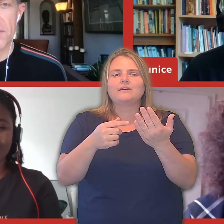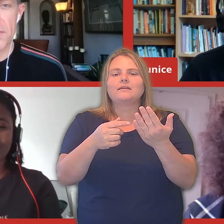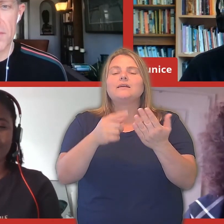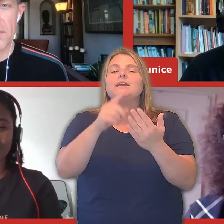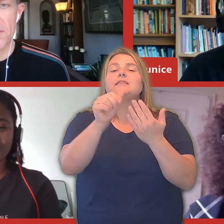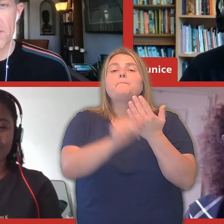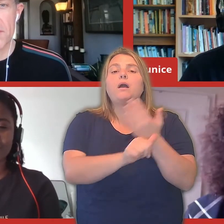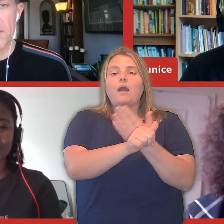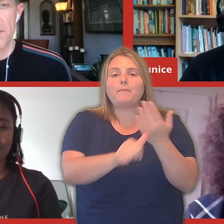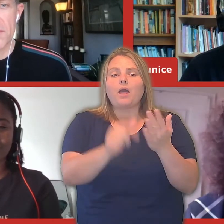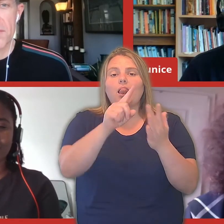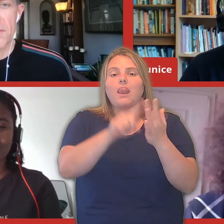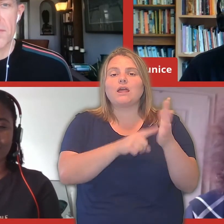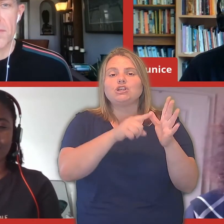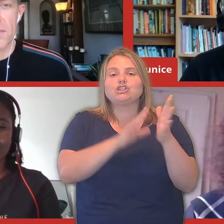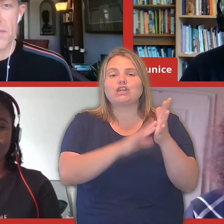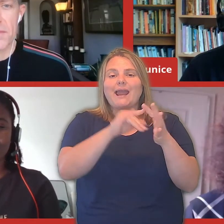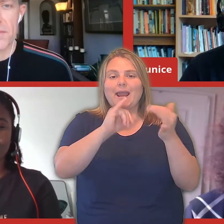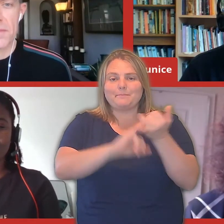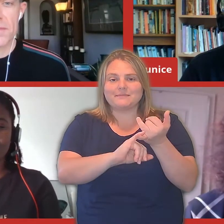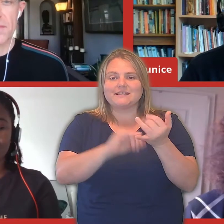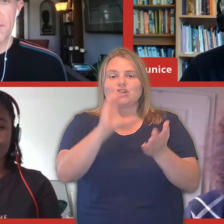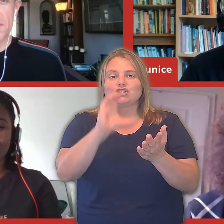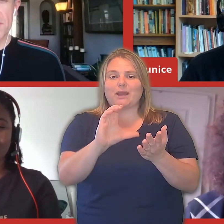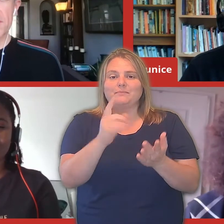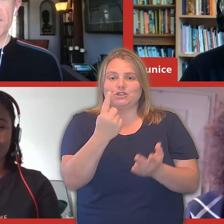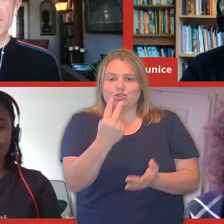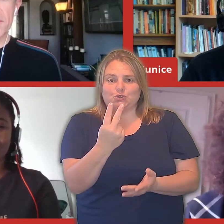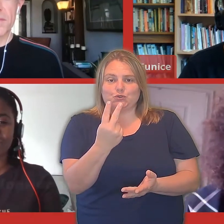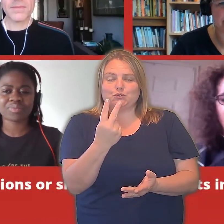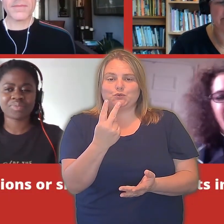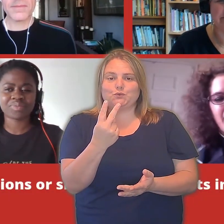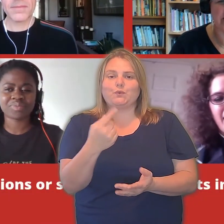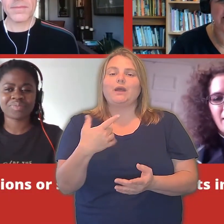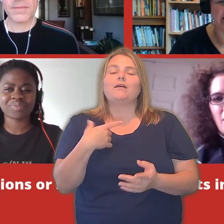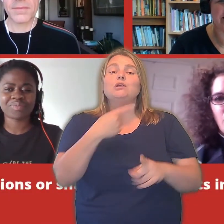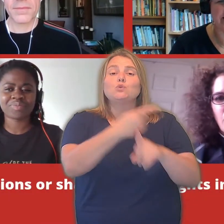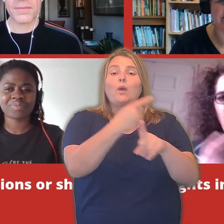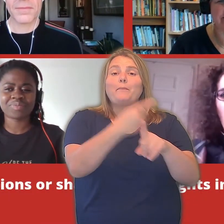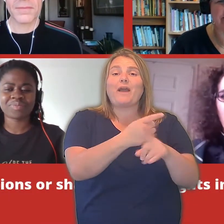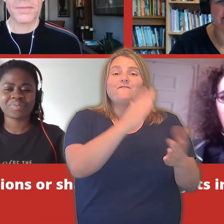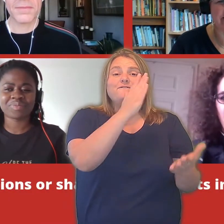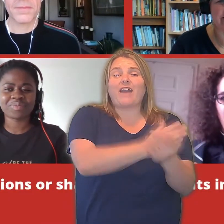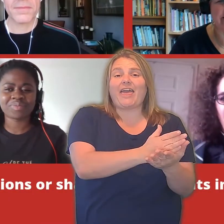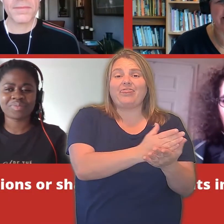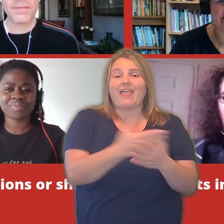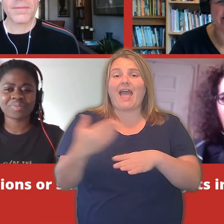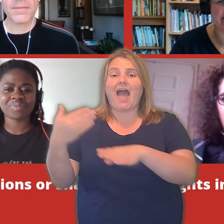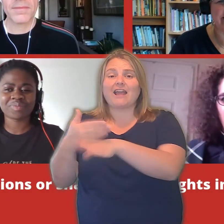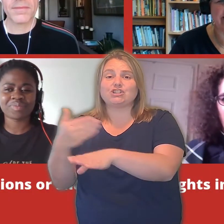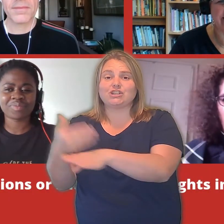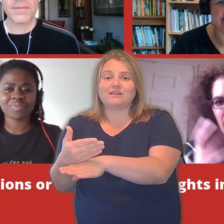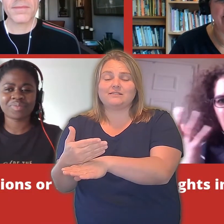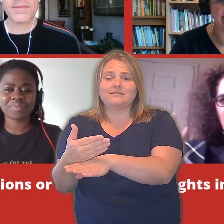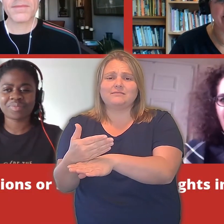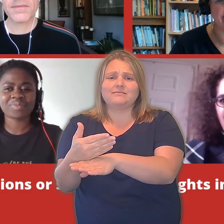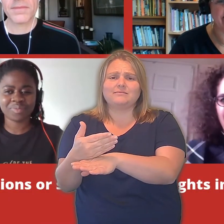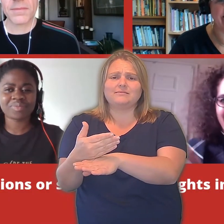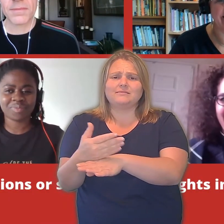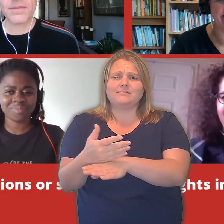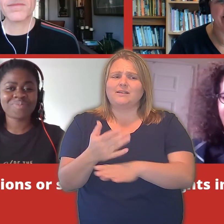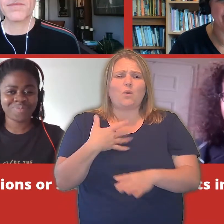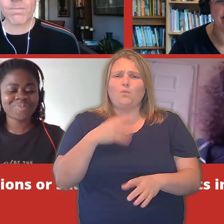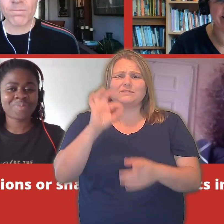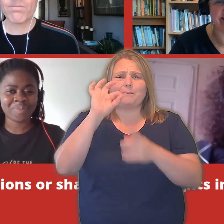don't know the Bible, you want to find it's in James chapter two. And he talks about faith and actions. And basically he says, what's the point in having faith if you ain't got no